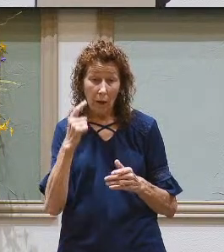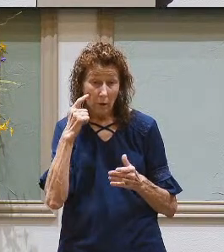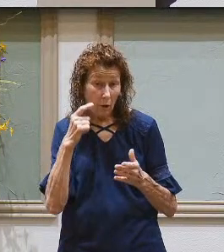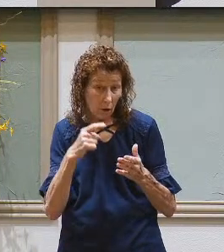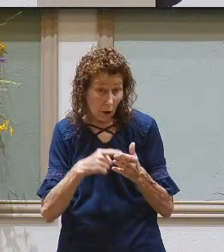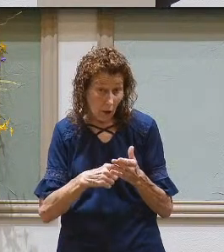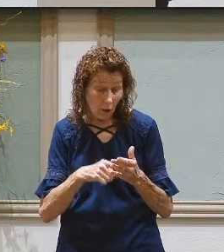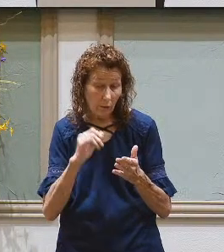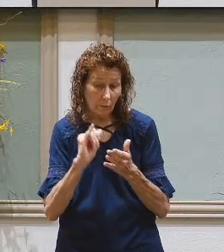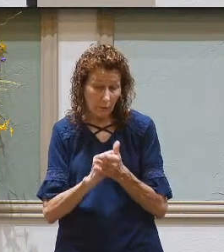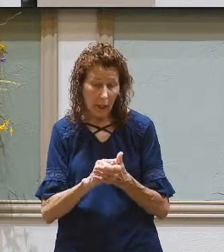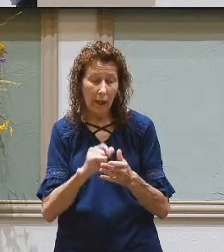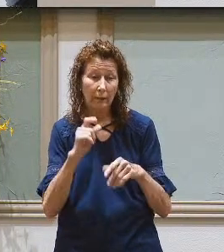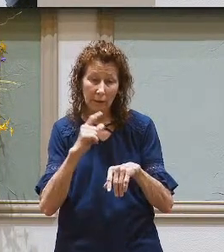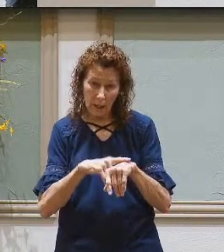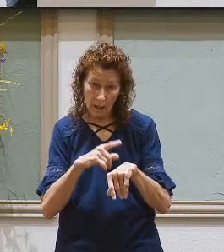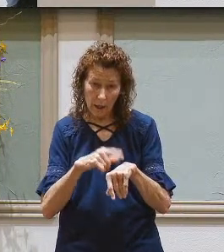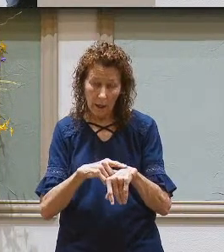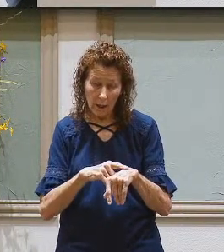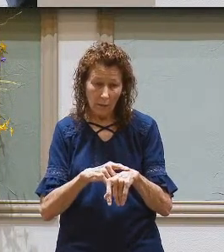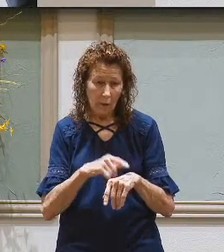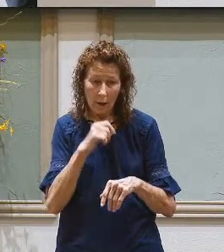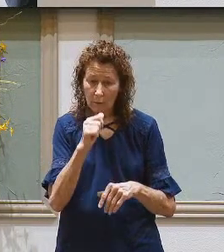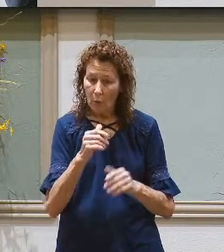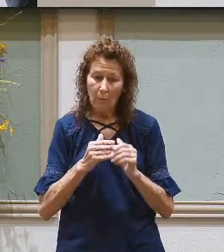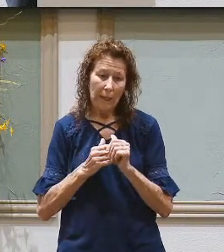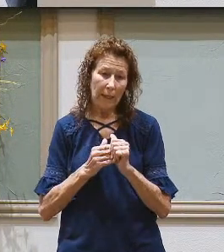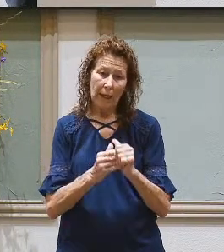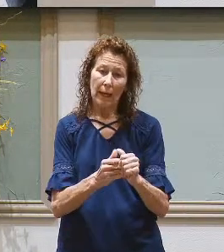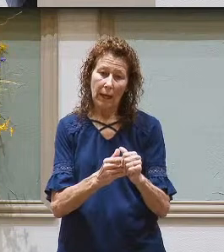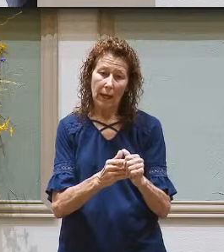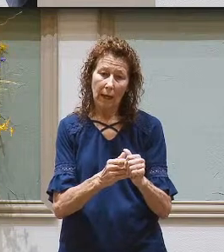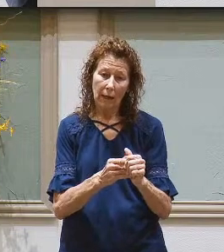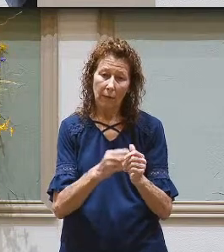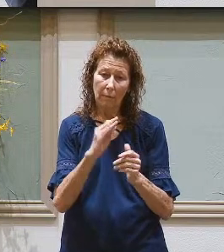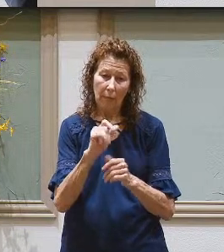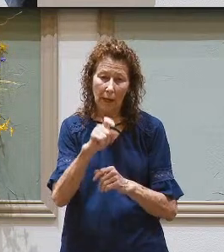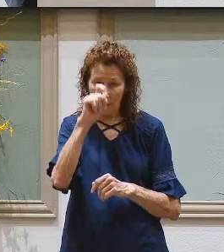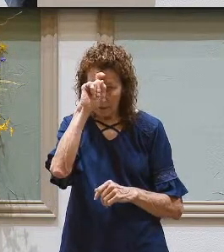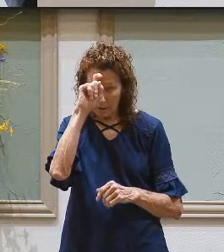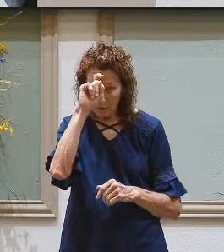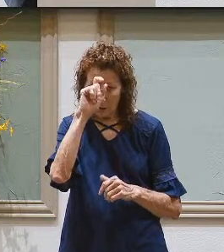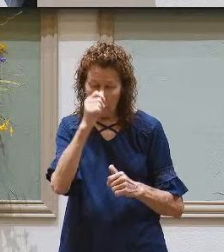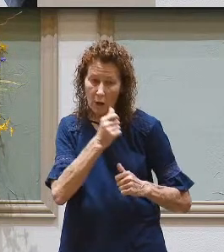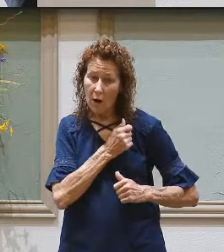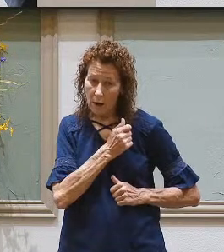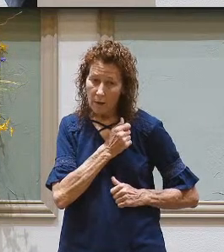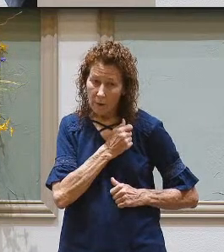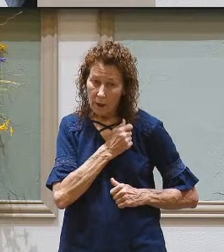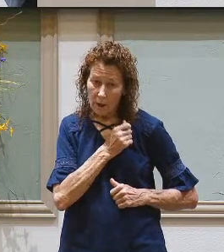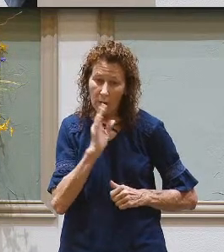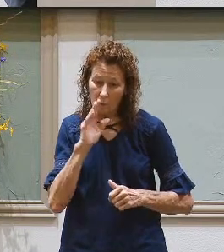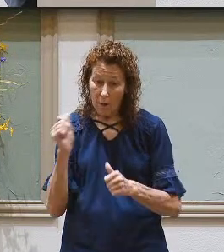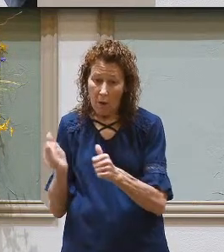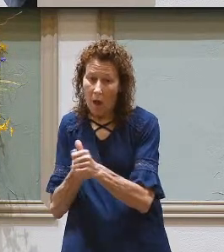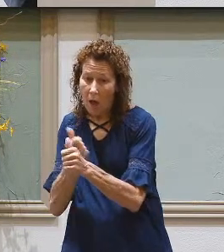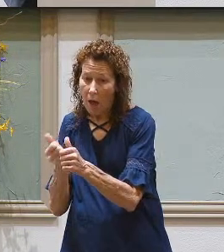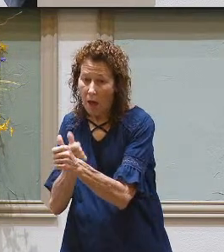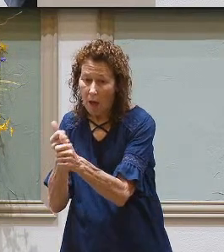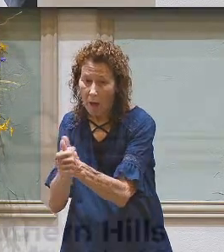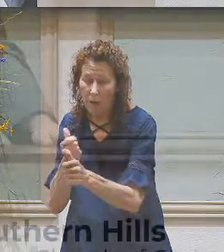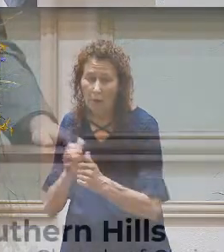on that particular occasion, they won't be led by the Egyptian army. They'll be chased